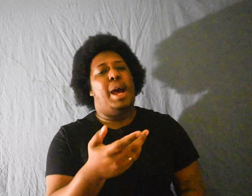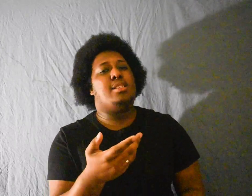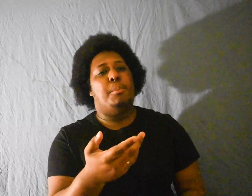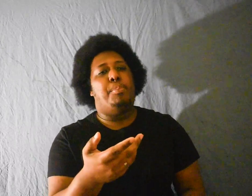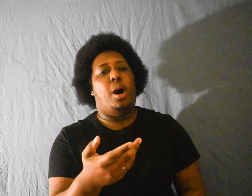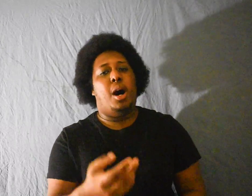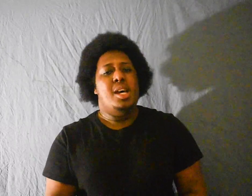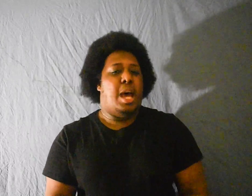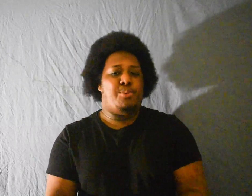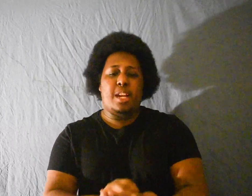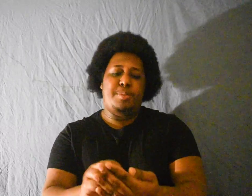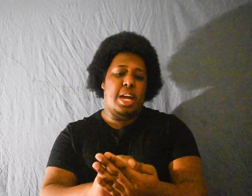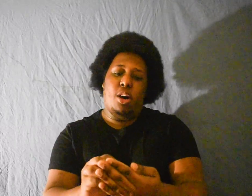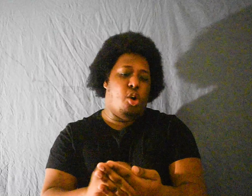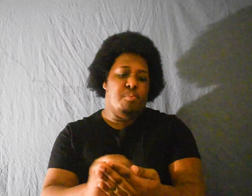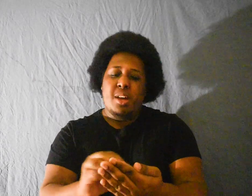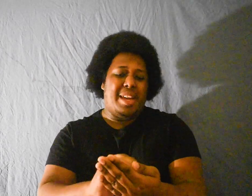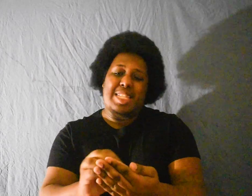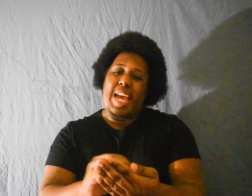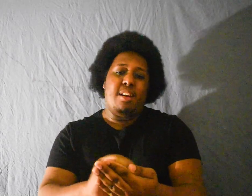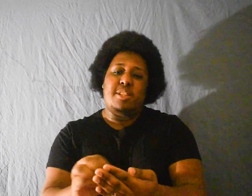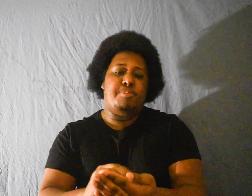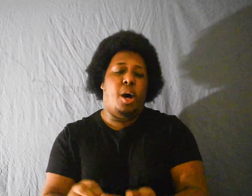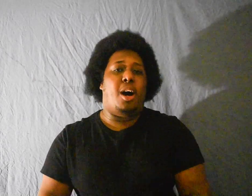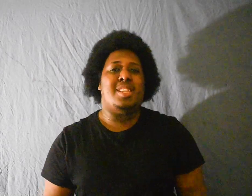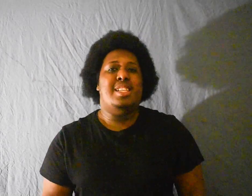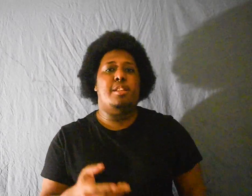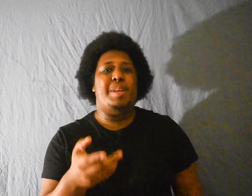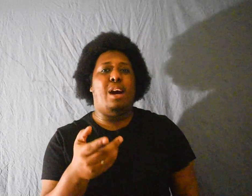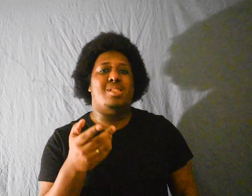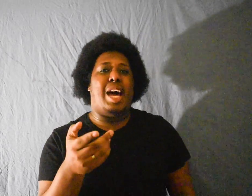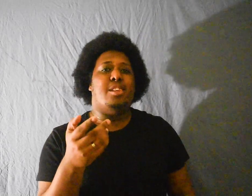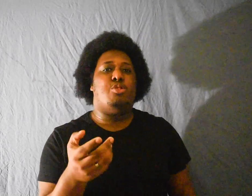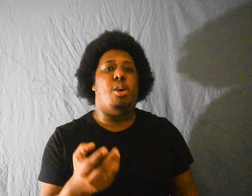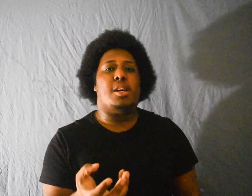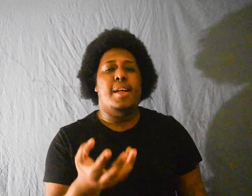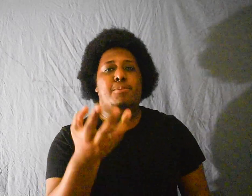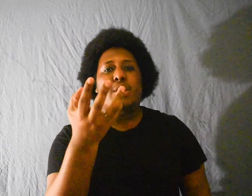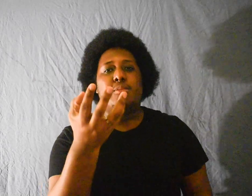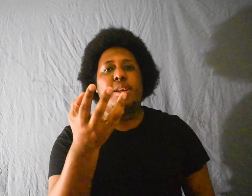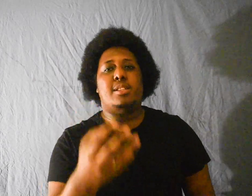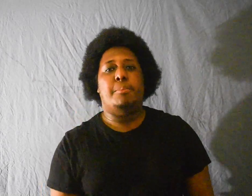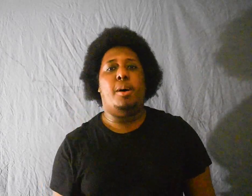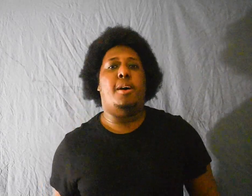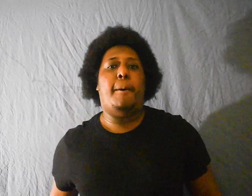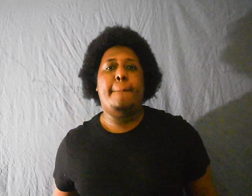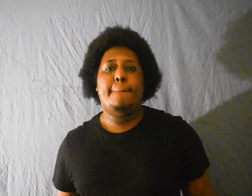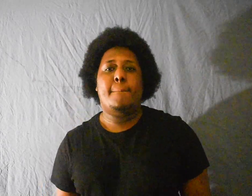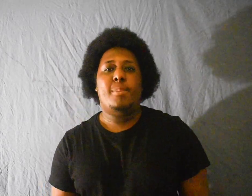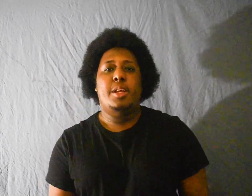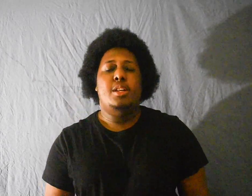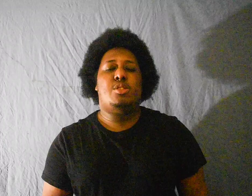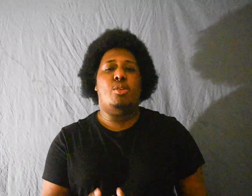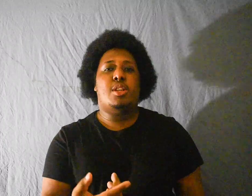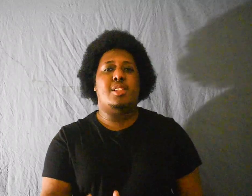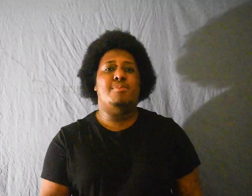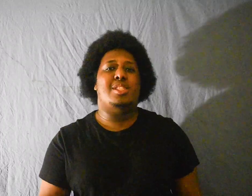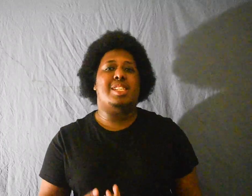passed the bar I'd rather be at home Write you down these bars Than to be outside drunk I'm trying to raise the bar You're so accustomed to the